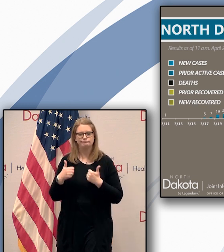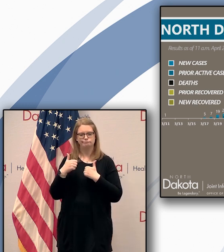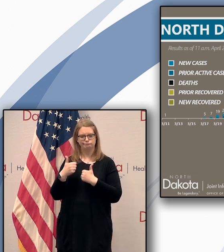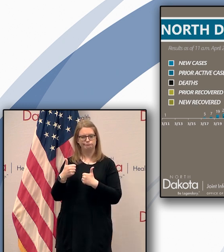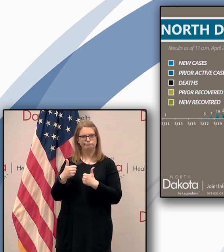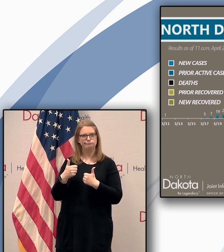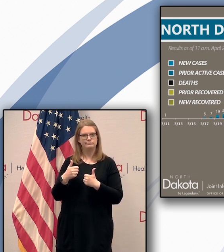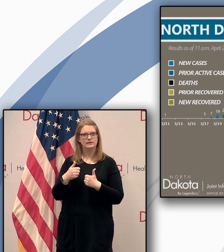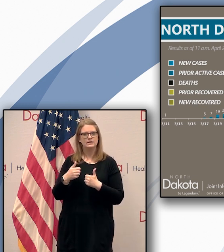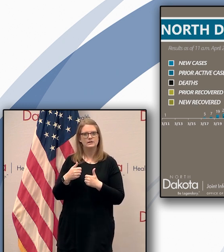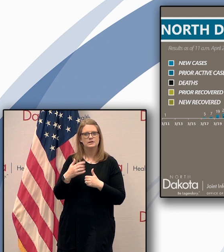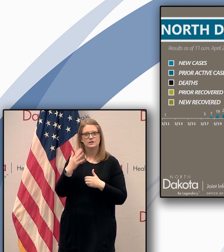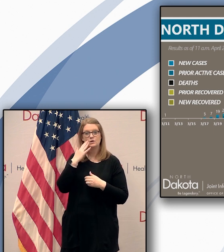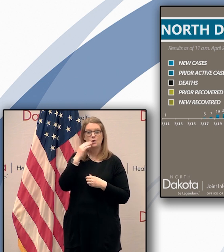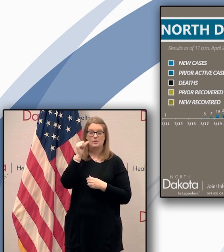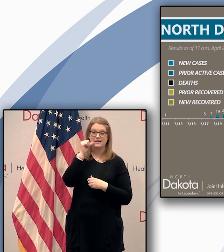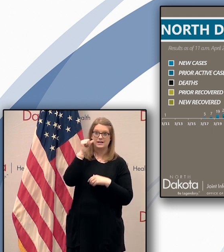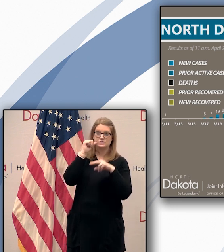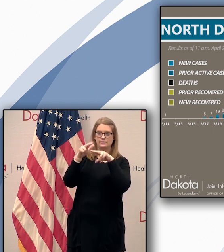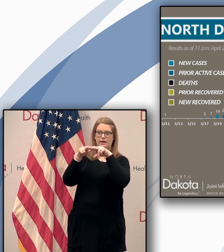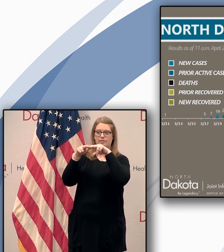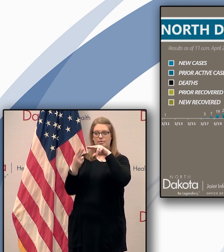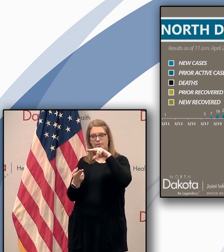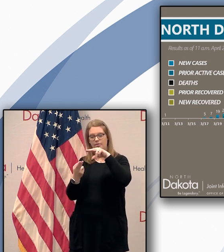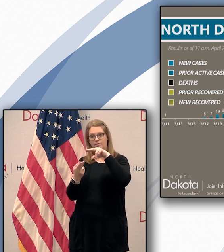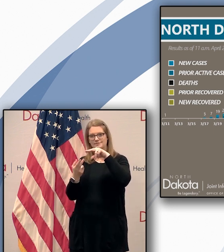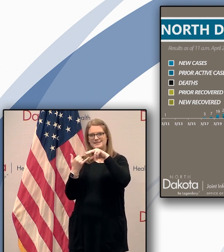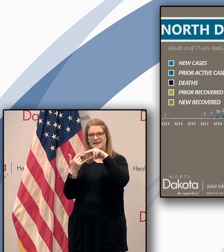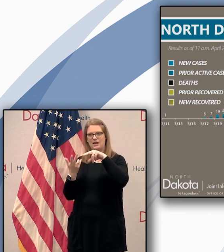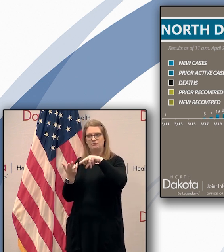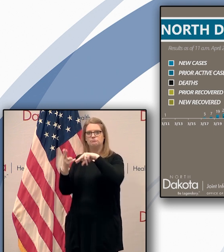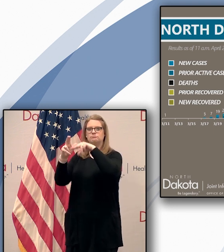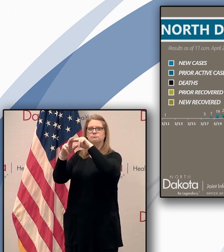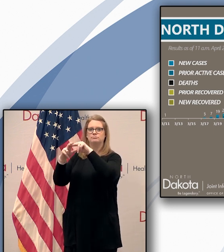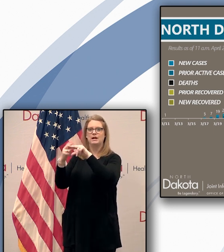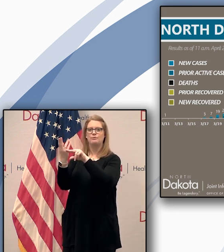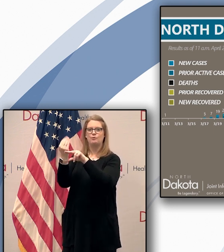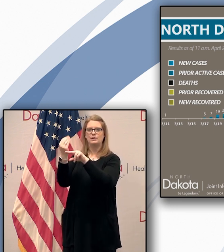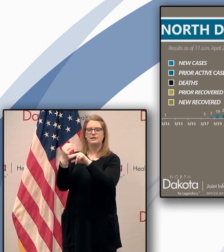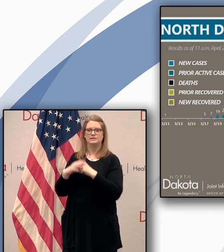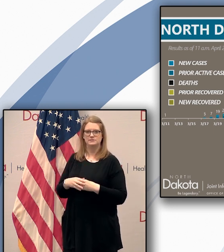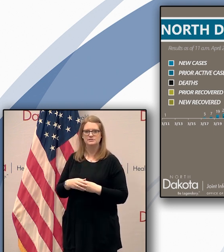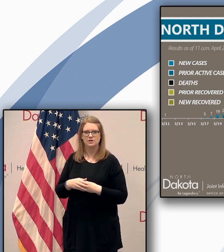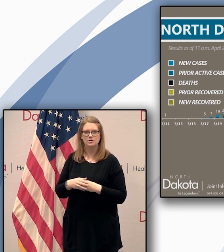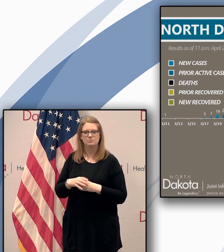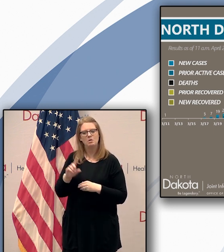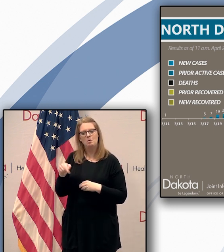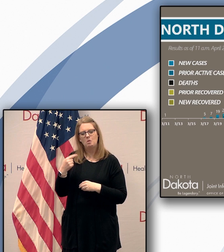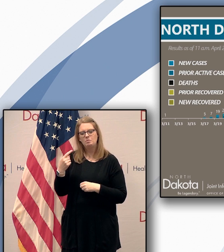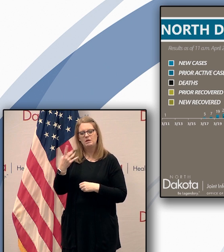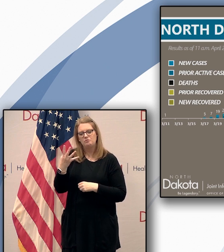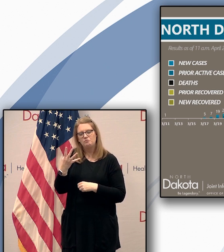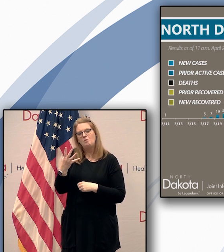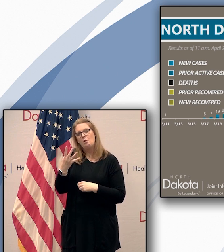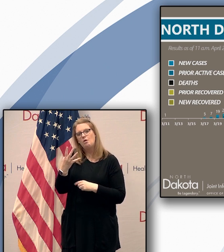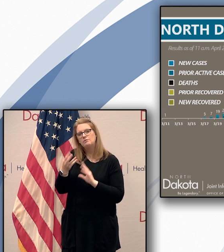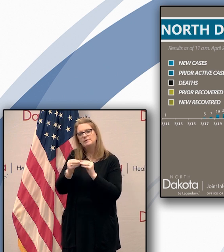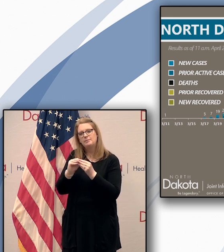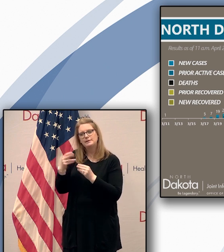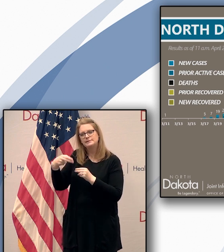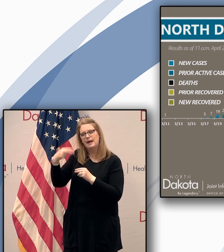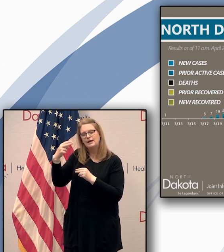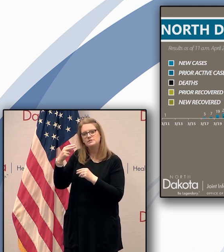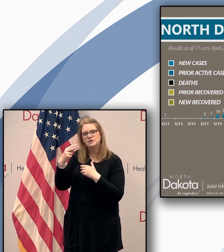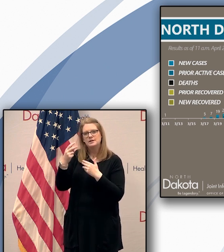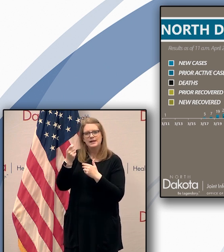net increase which went down yesterday by 10 up 14 today so only four higher than you were a couple days ago so bouncing around